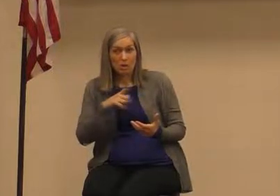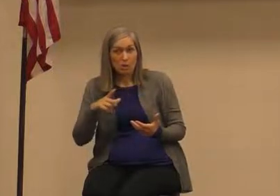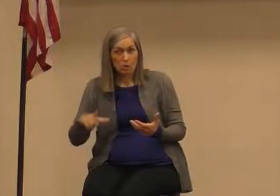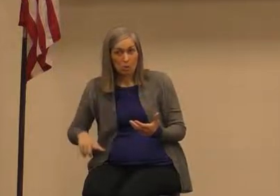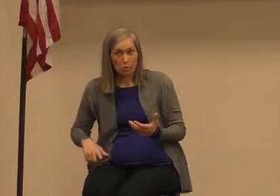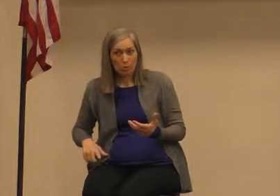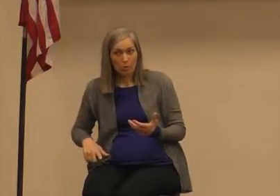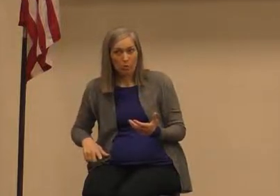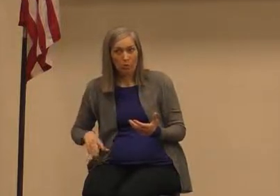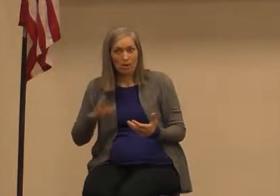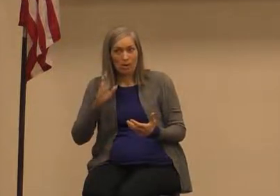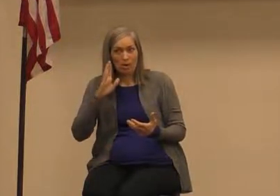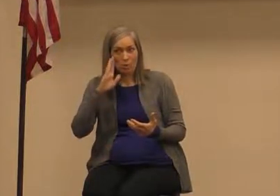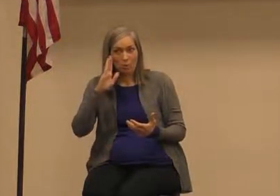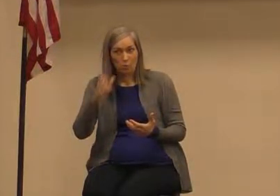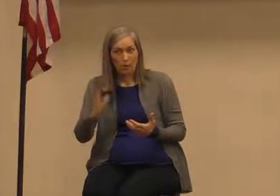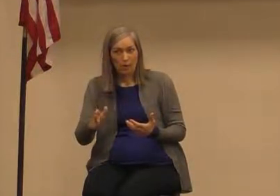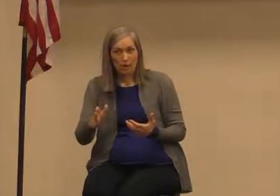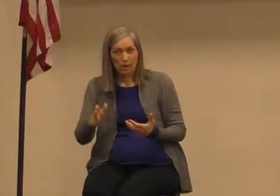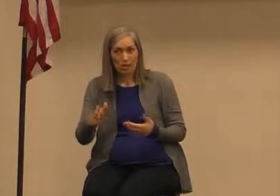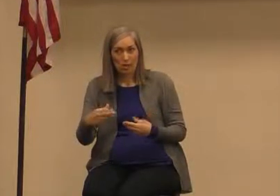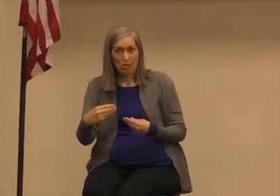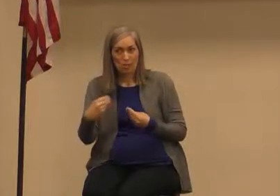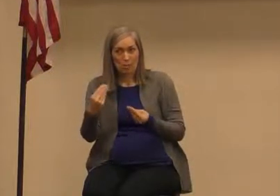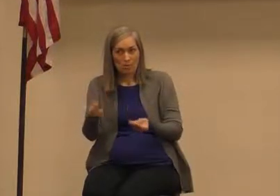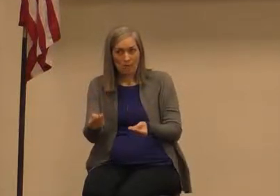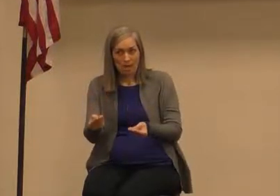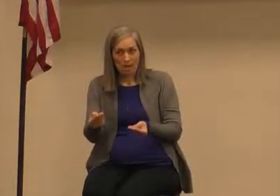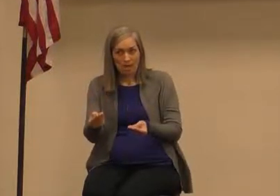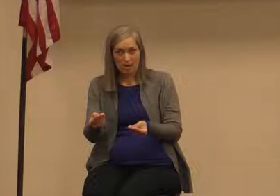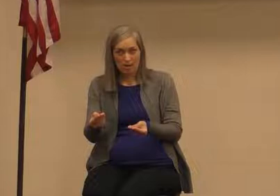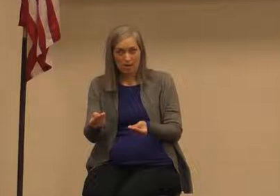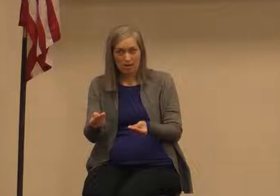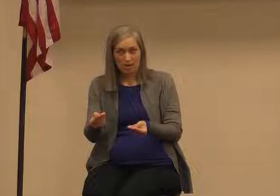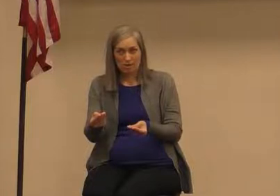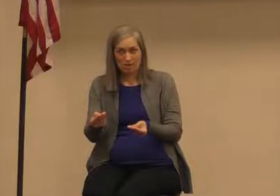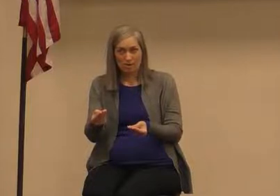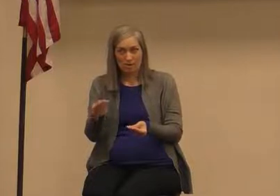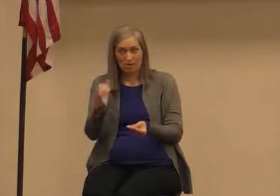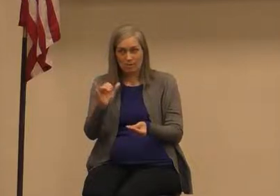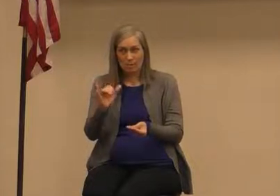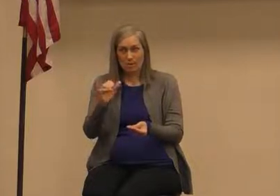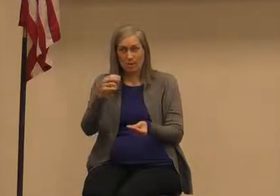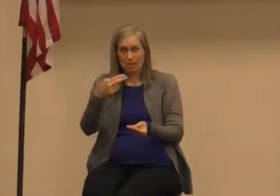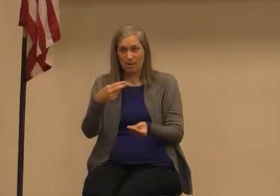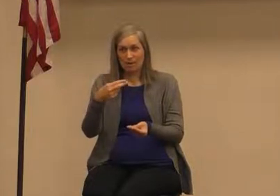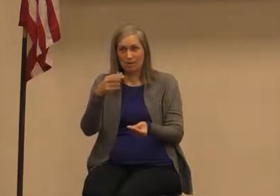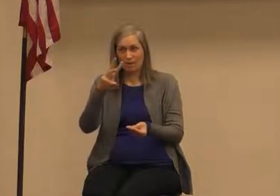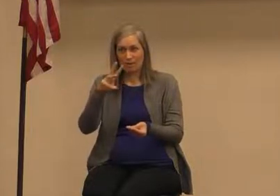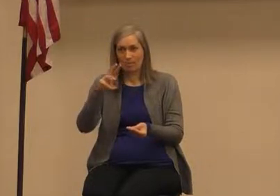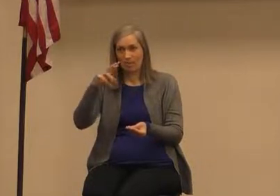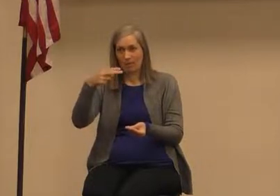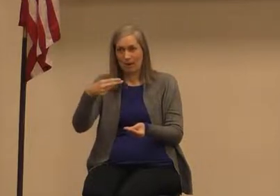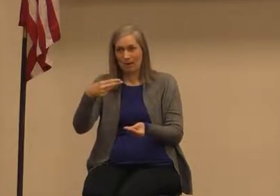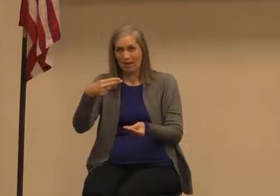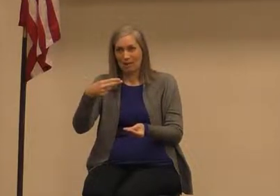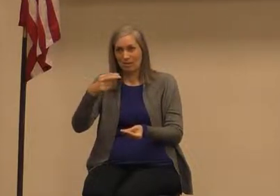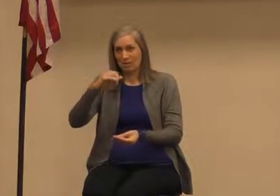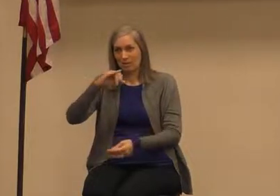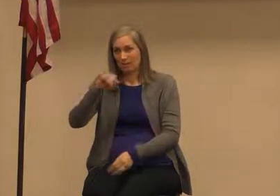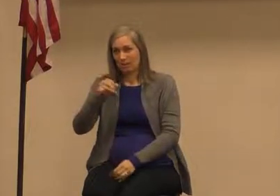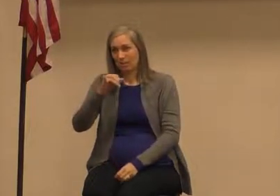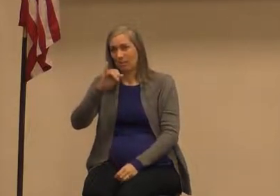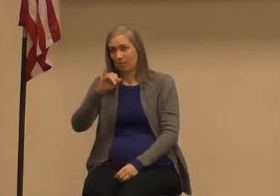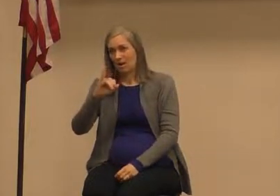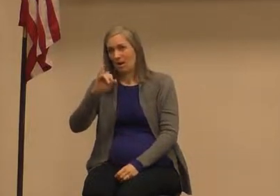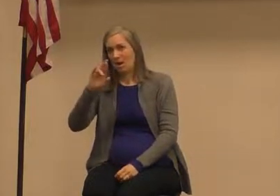provide Yahweh Yireh or Jehovah Jireh